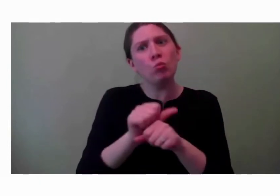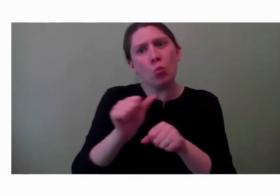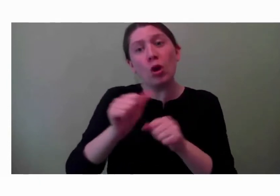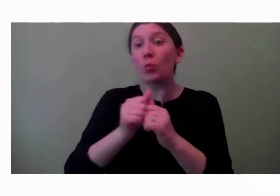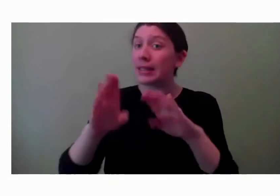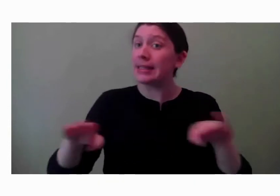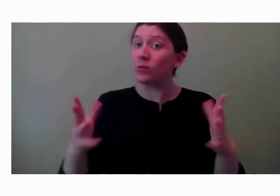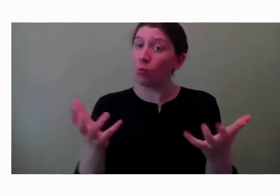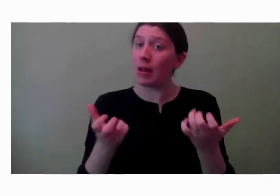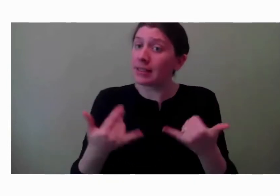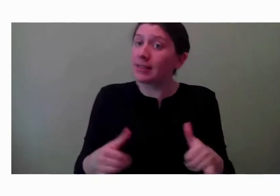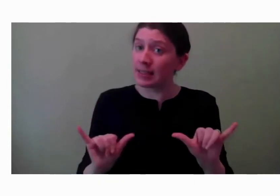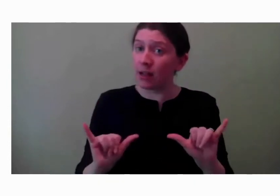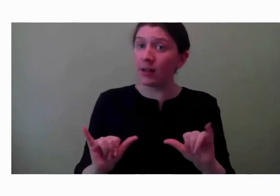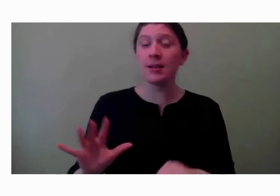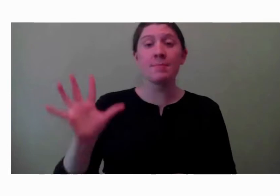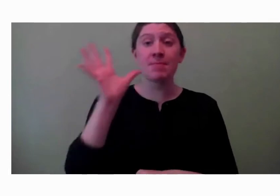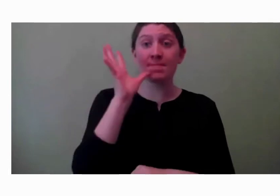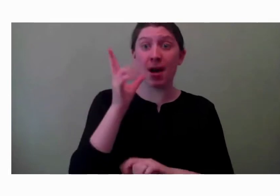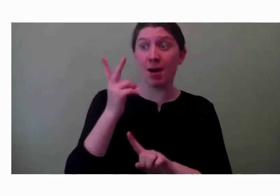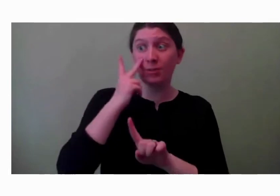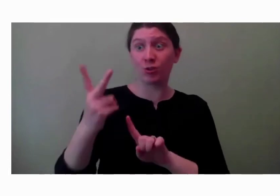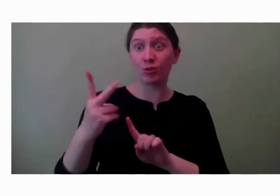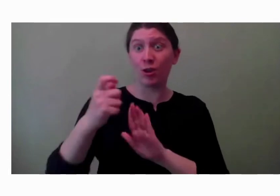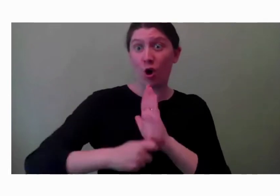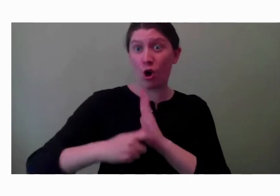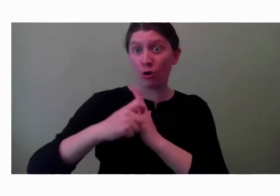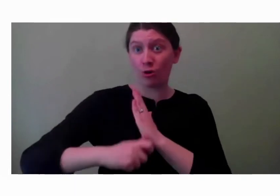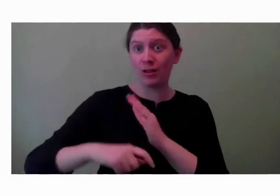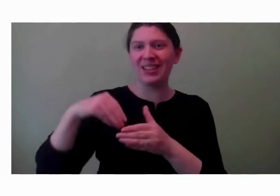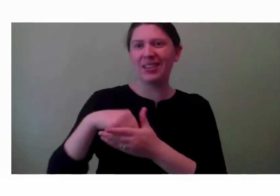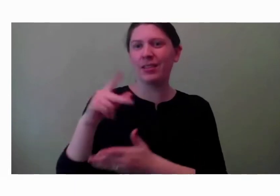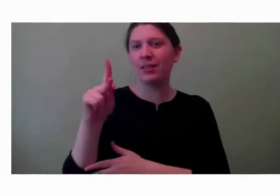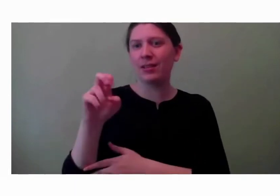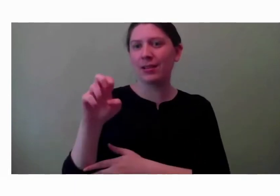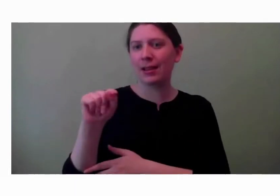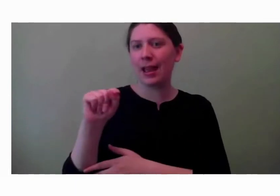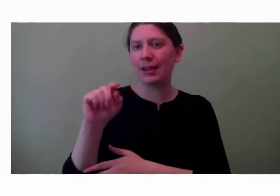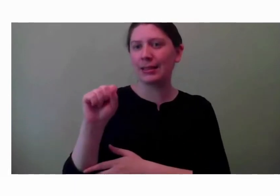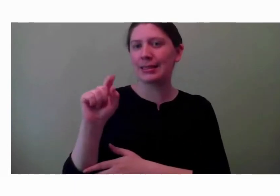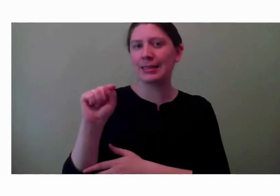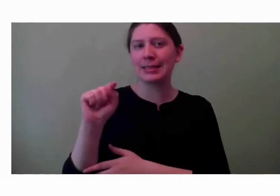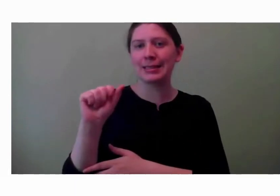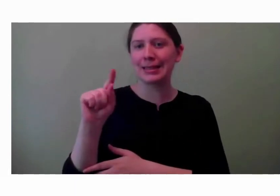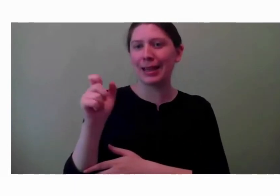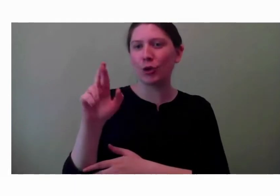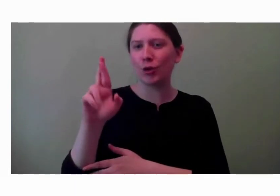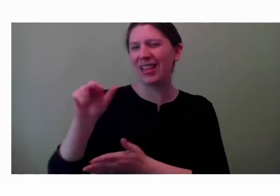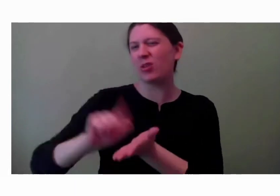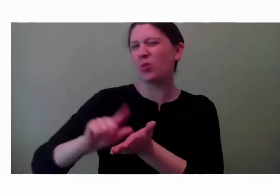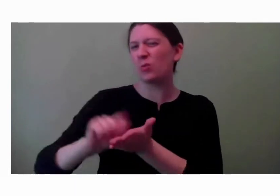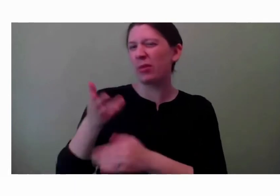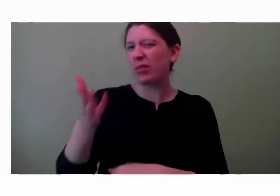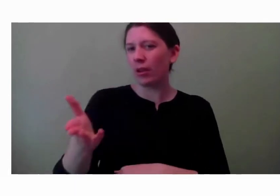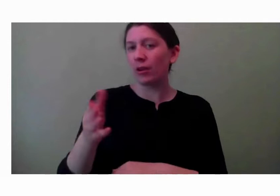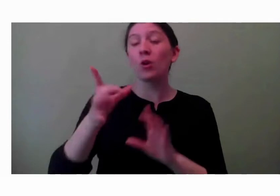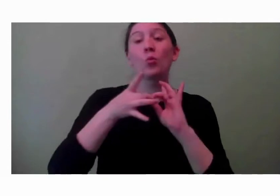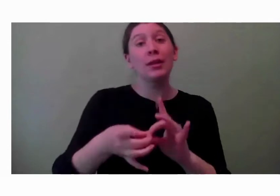And my mom saw an article in the Kent Stater, which was like the newspaper there about recreation therapy. And